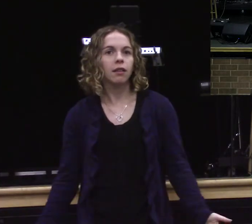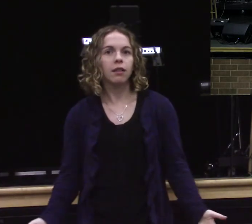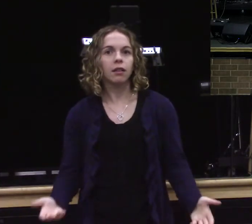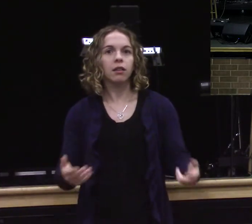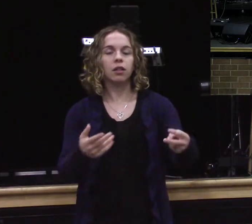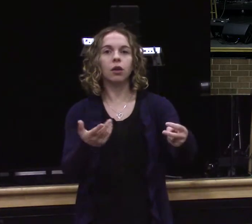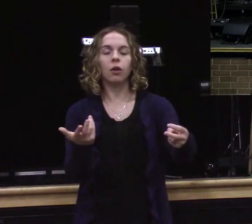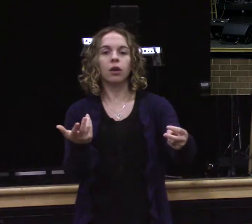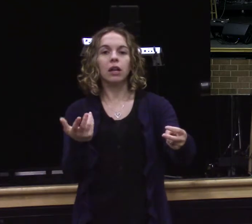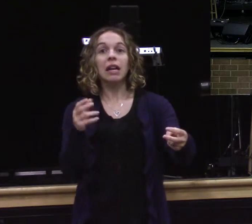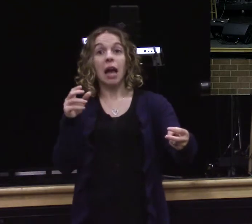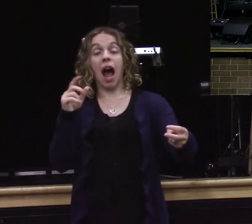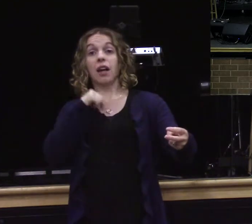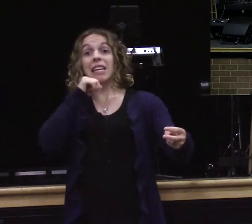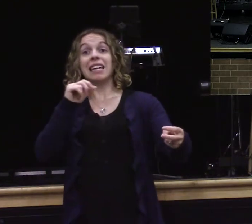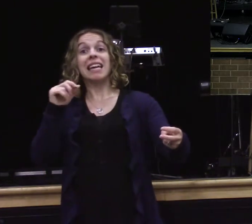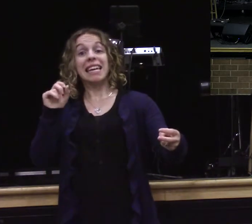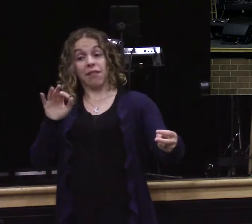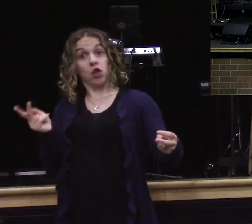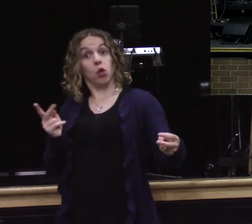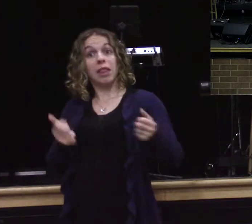be withheld from their heavenly father.